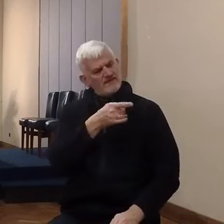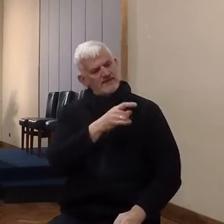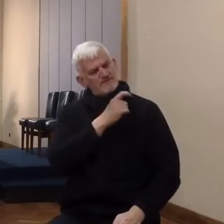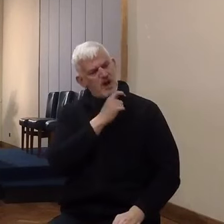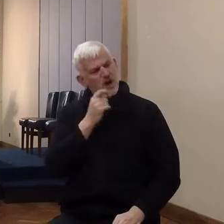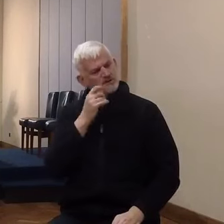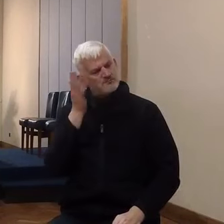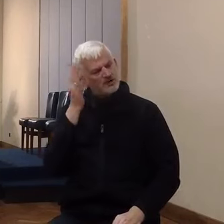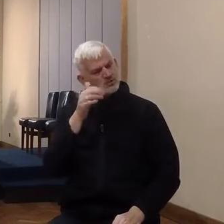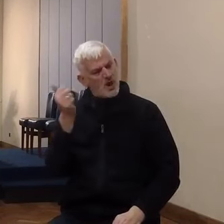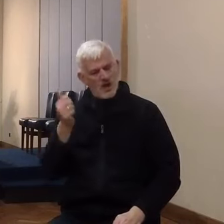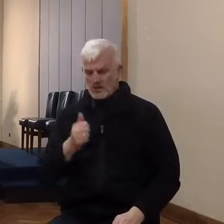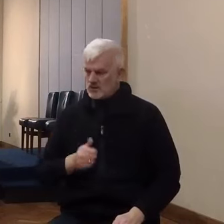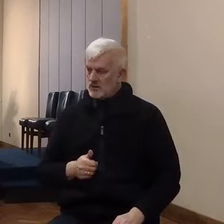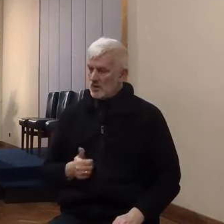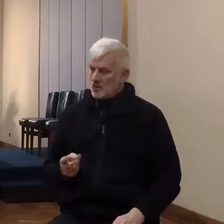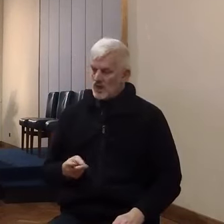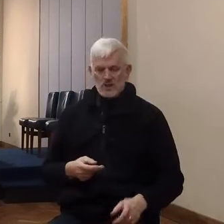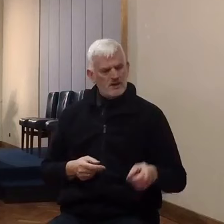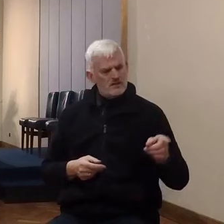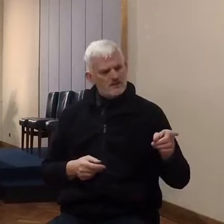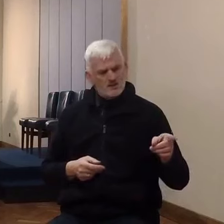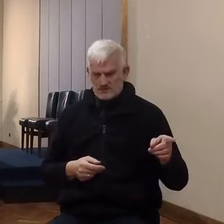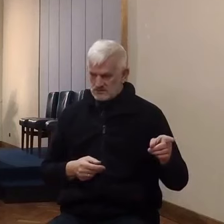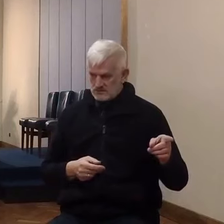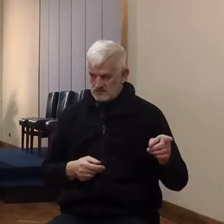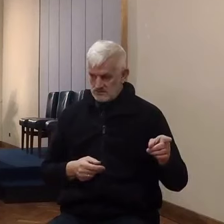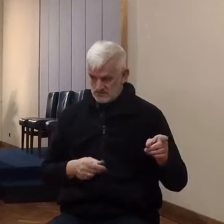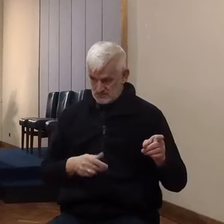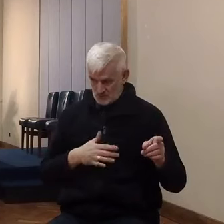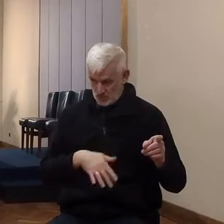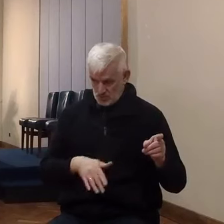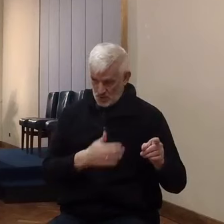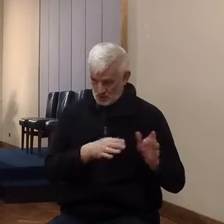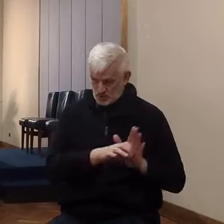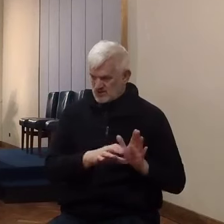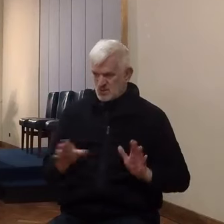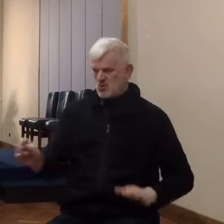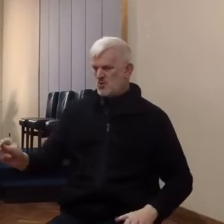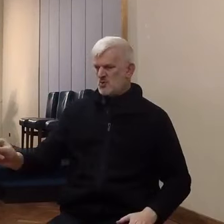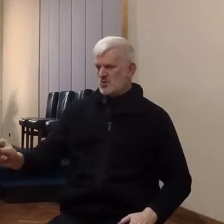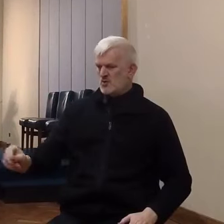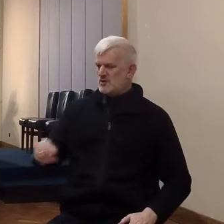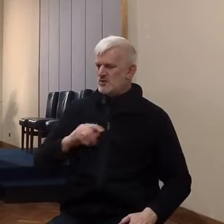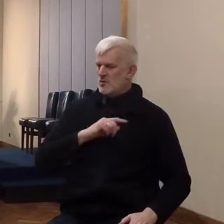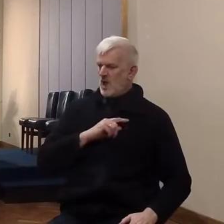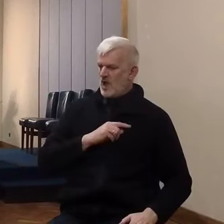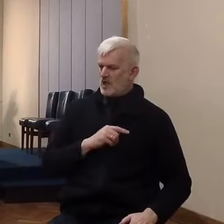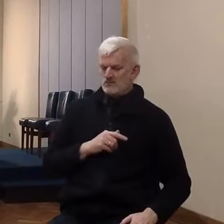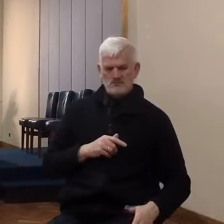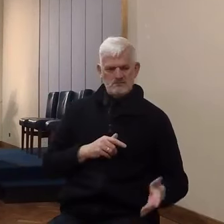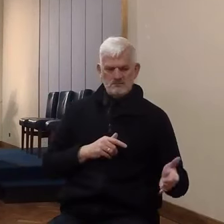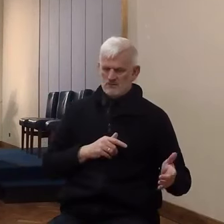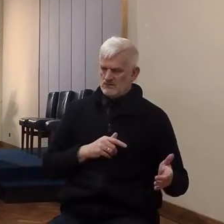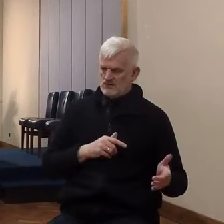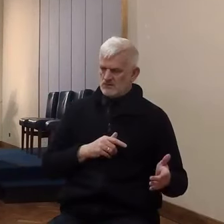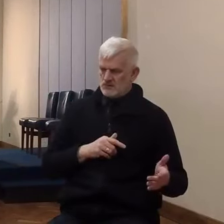away Christian consecration, Christian dedication, real commitment, and that's not